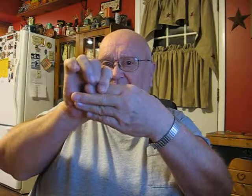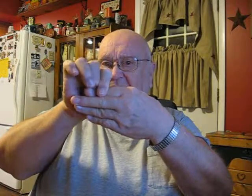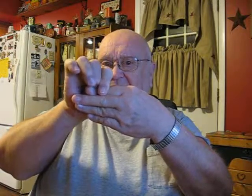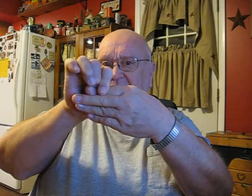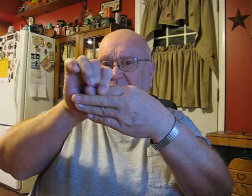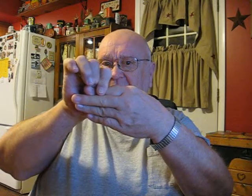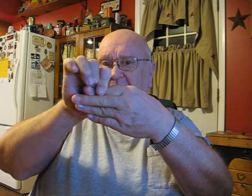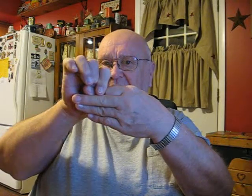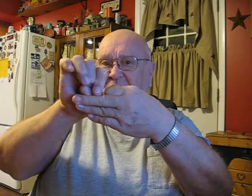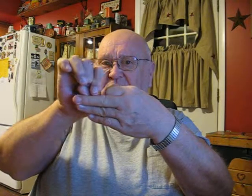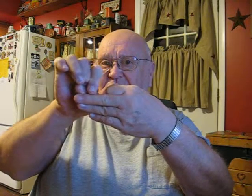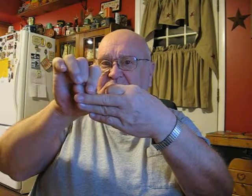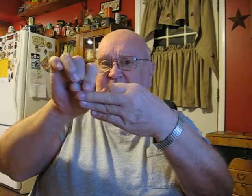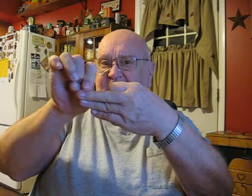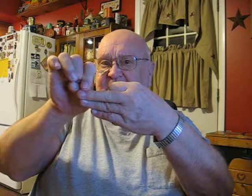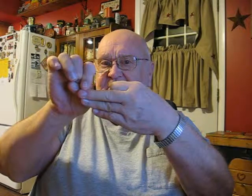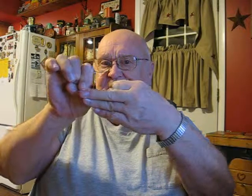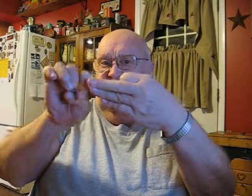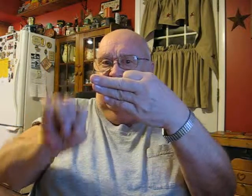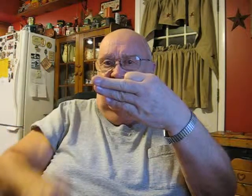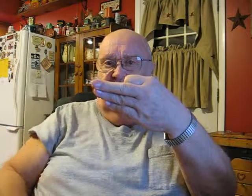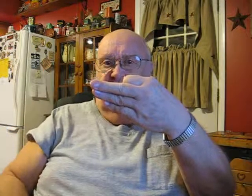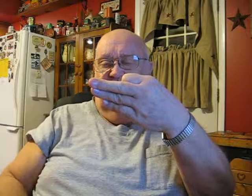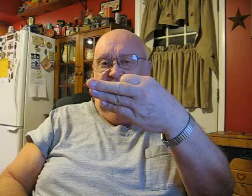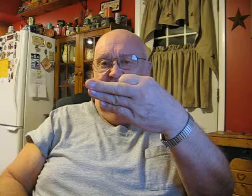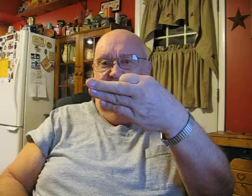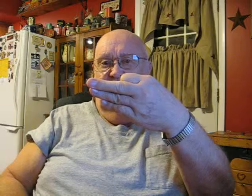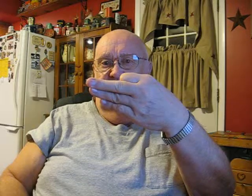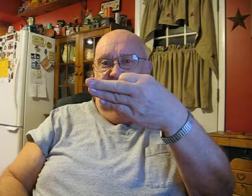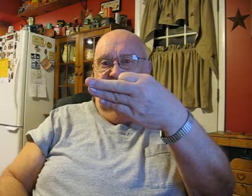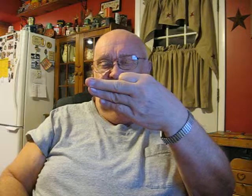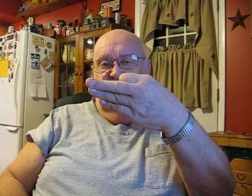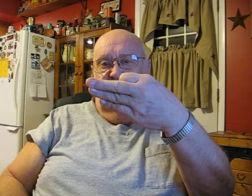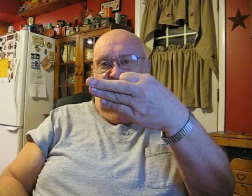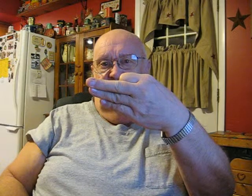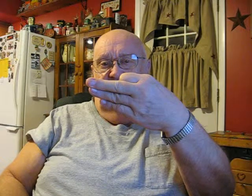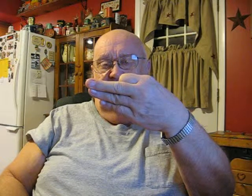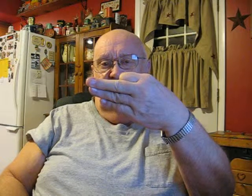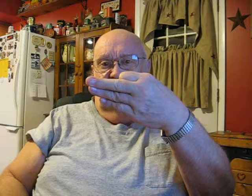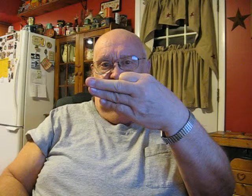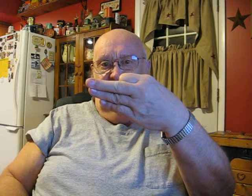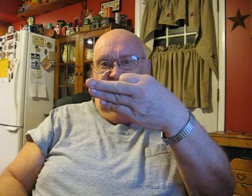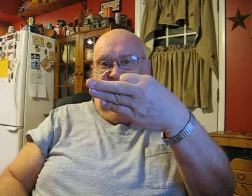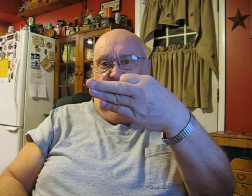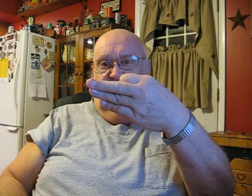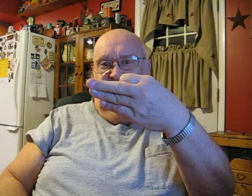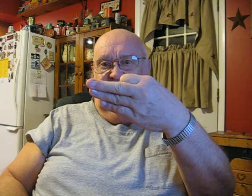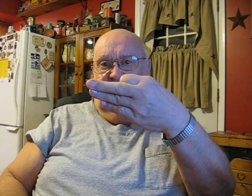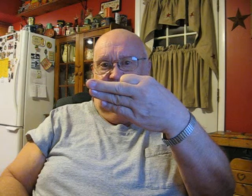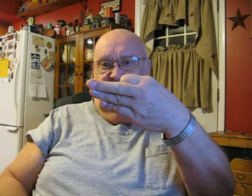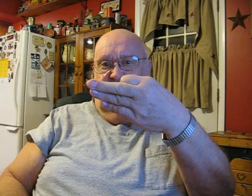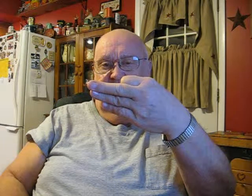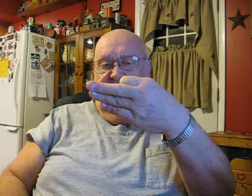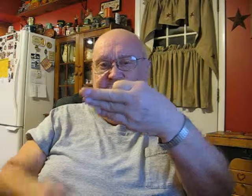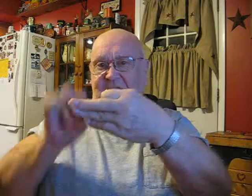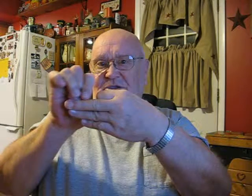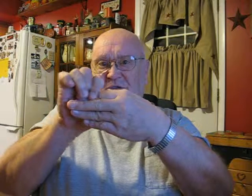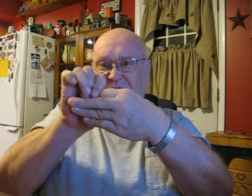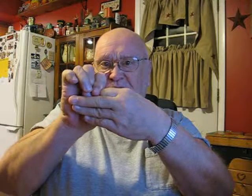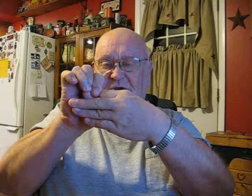bit and you slide it right off there you go a removable finger then you can put